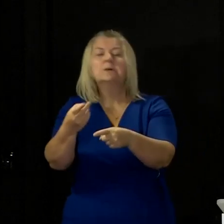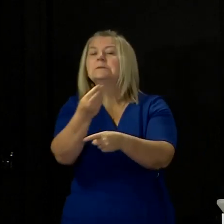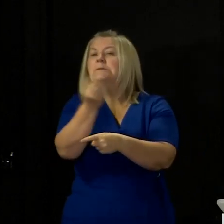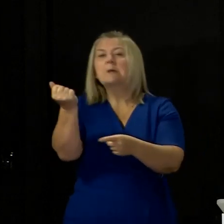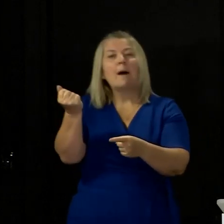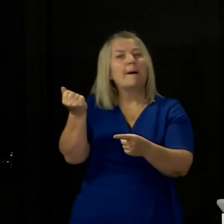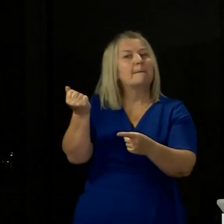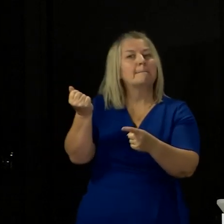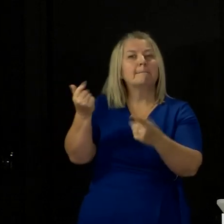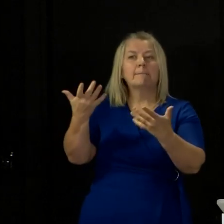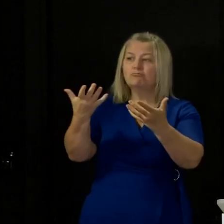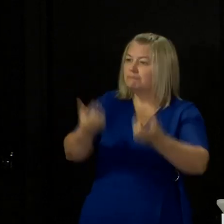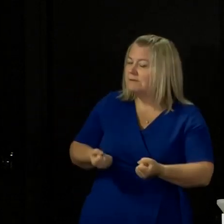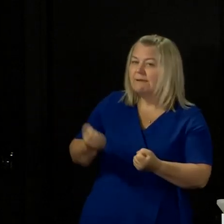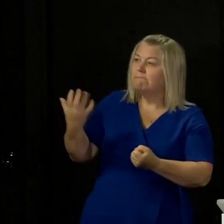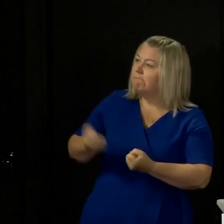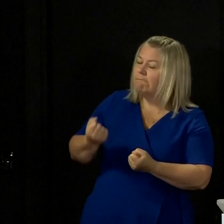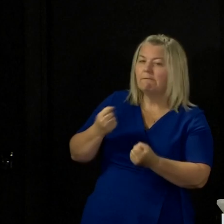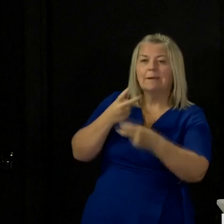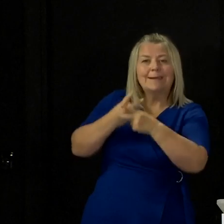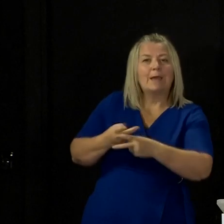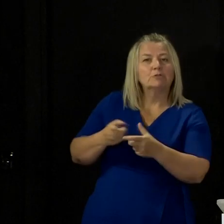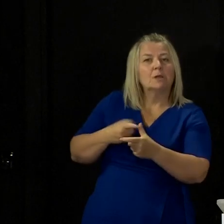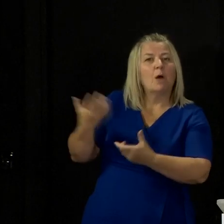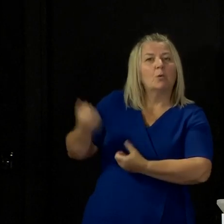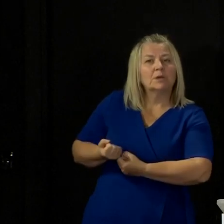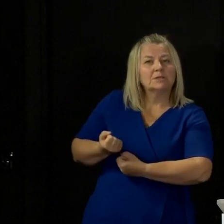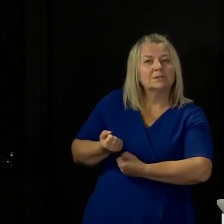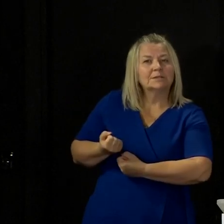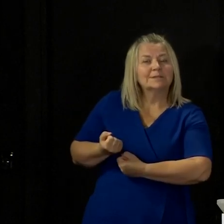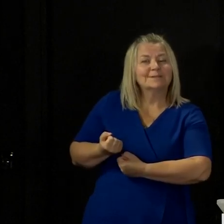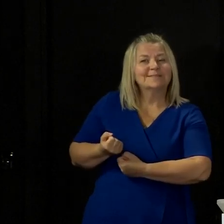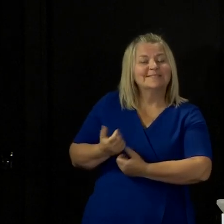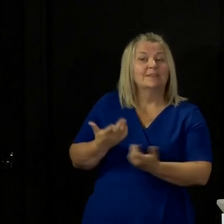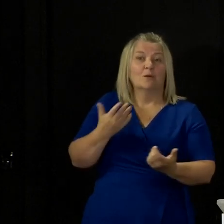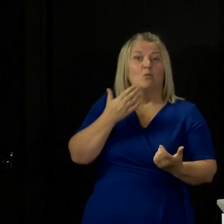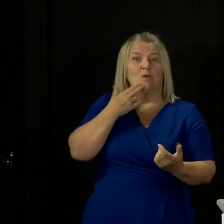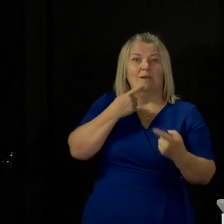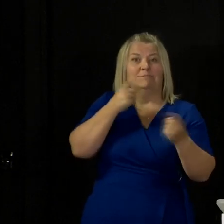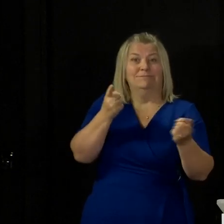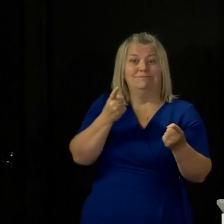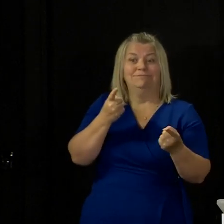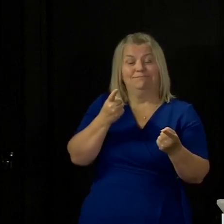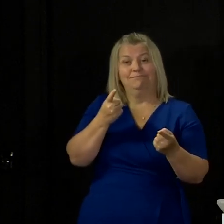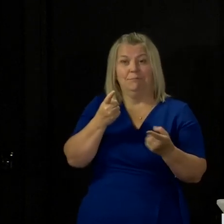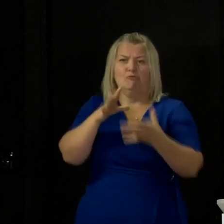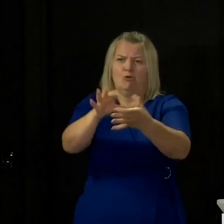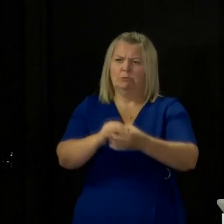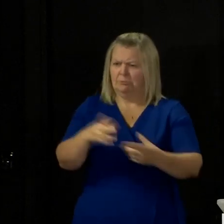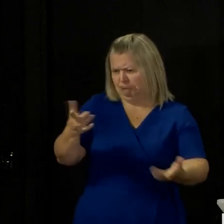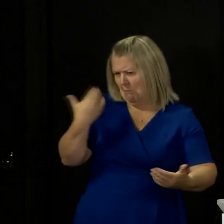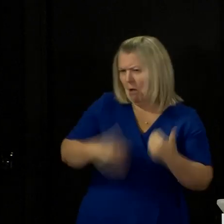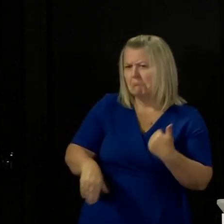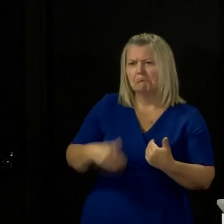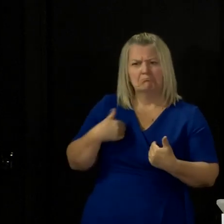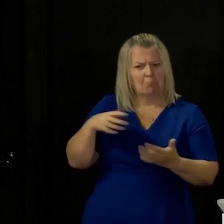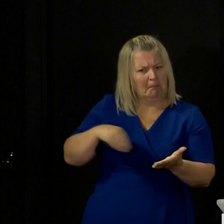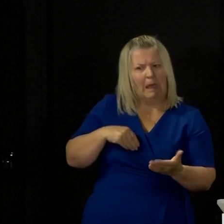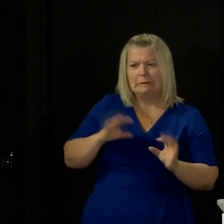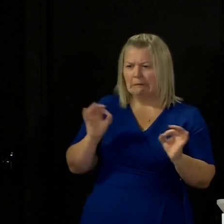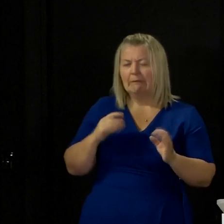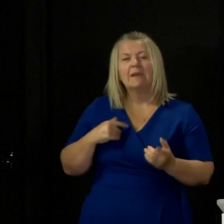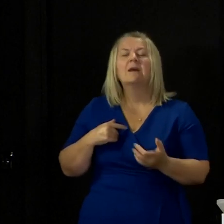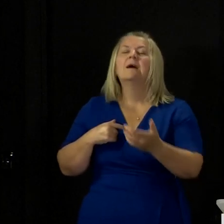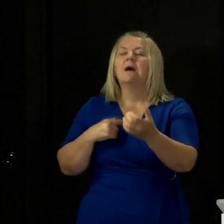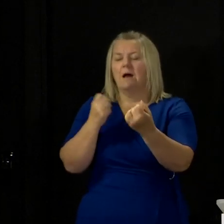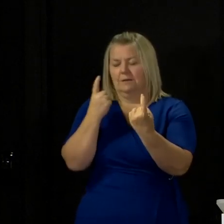who do not get carers allowance and sometimes they contact me when I speak about this and I think it's important for me to say I recognise that there are some unpaid carers who don't